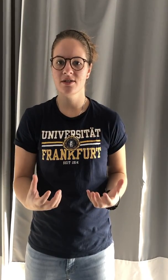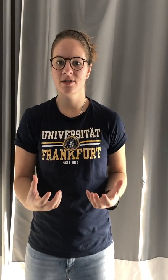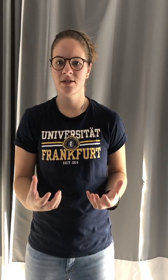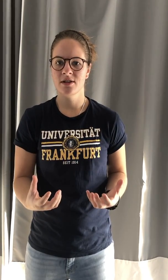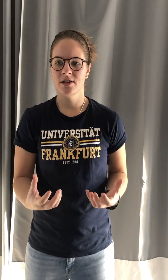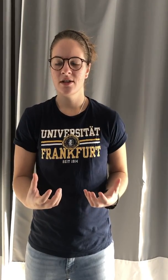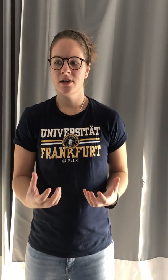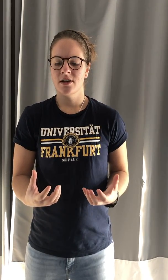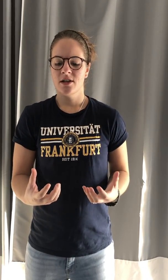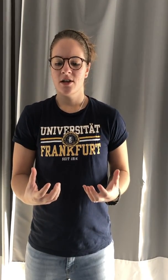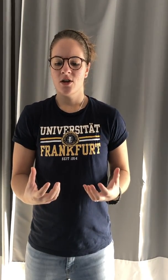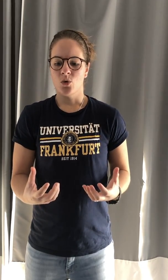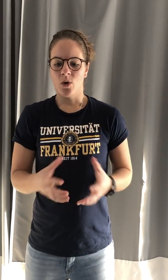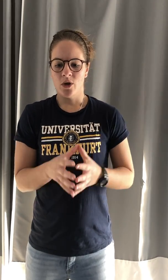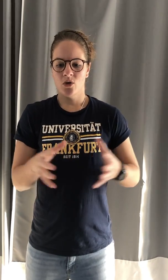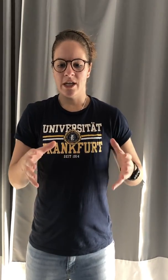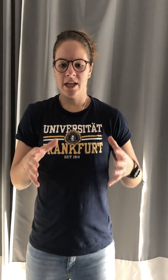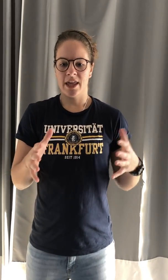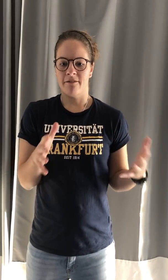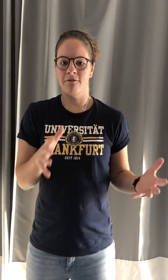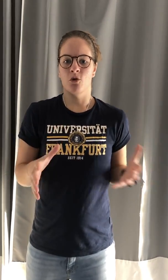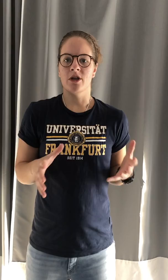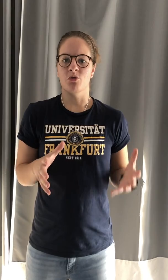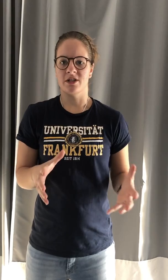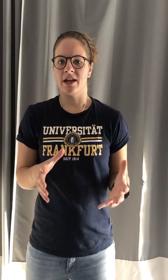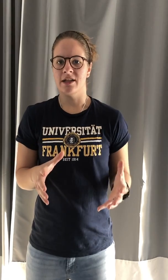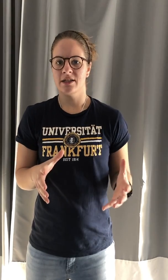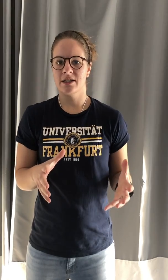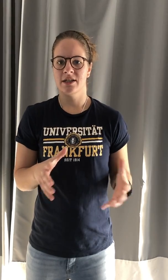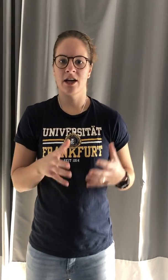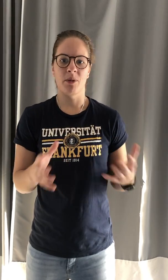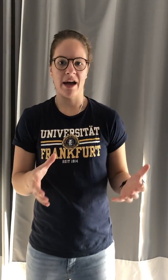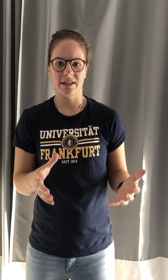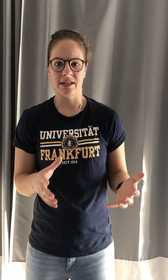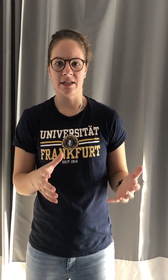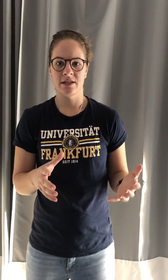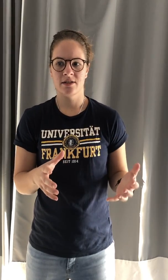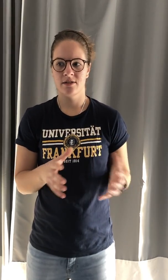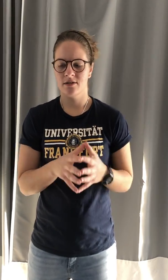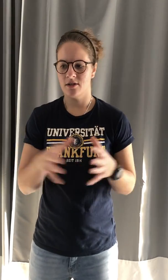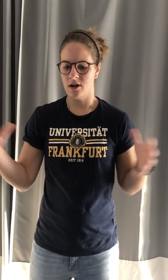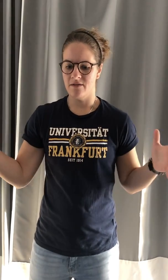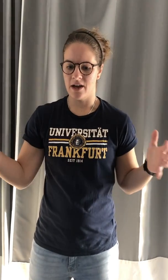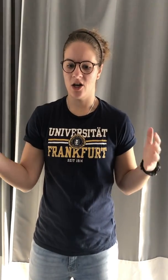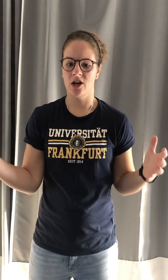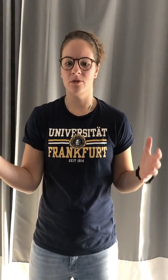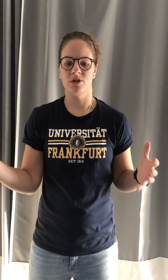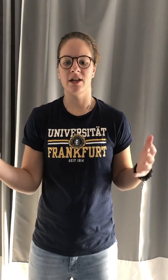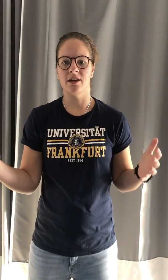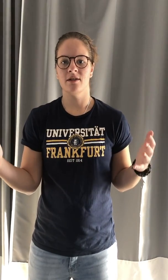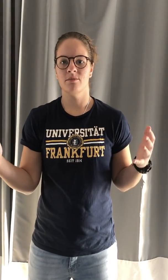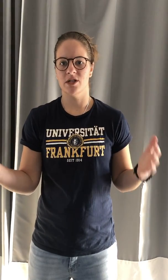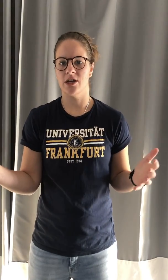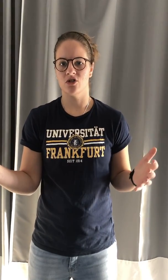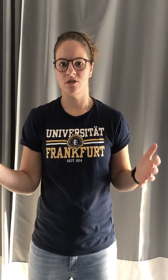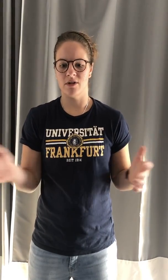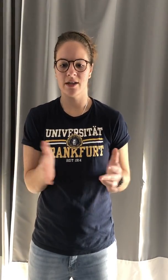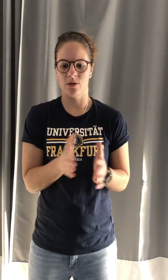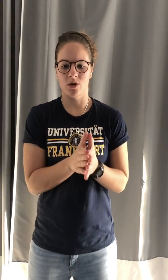where we only get that 40% capacity of that 100% potential, right? Like we